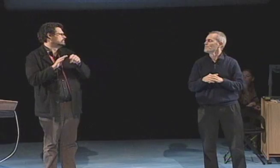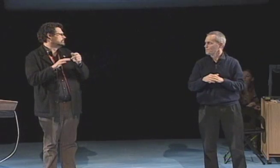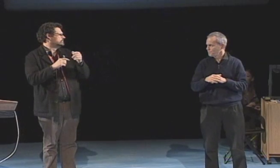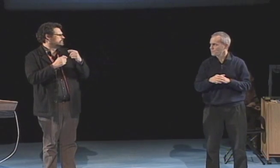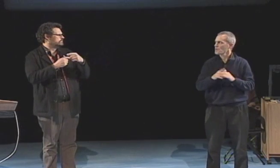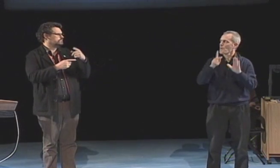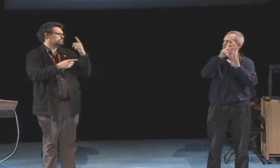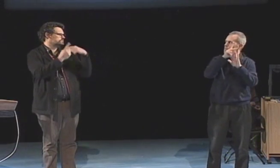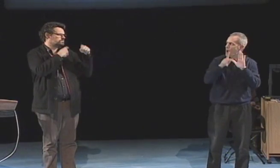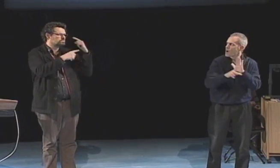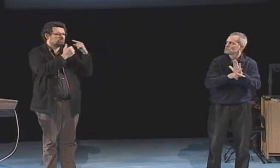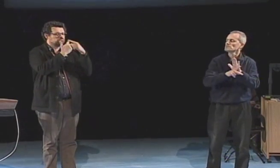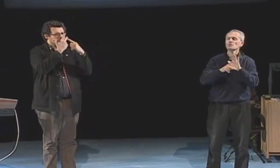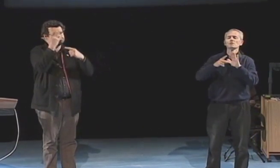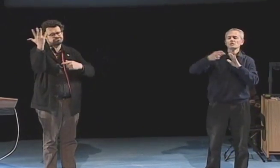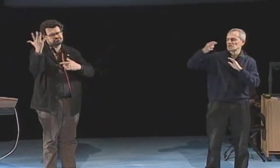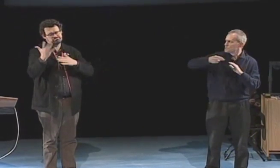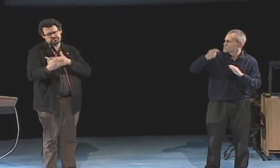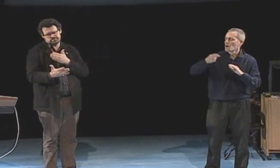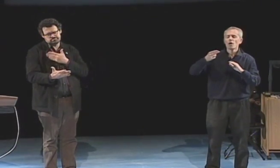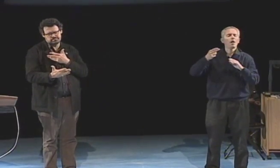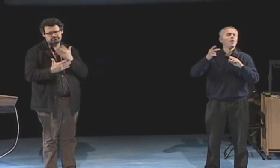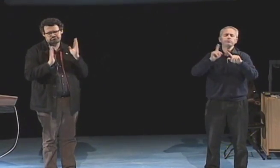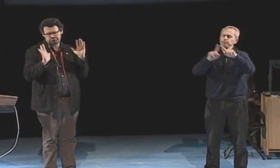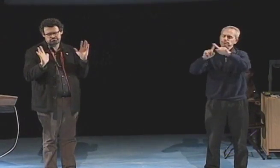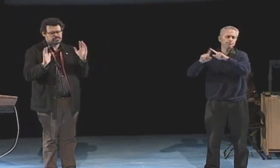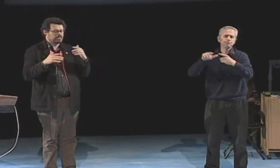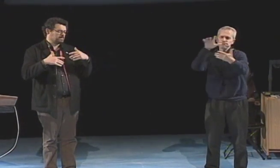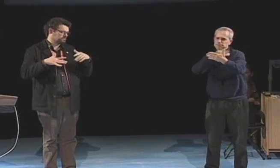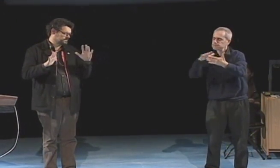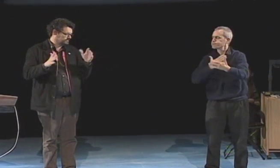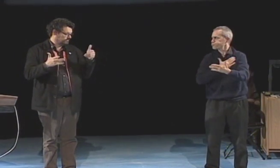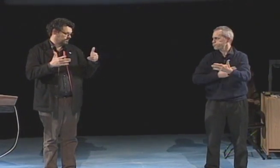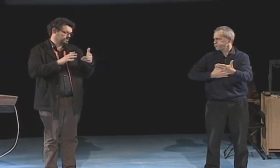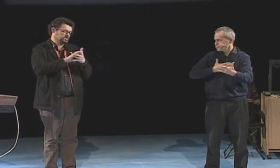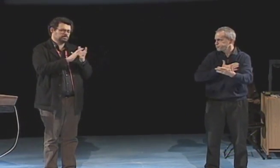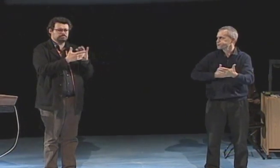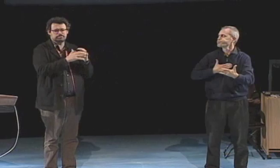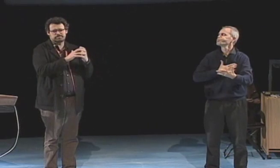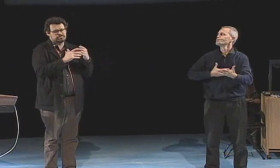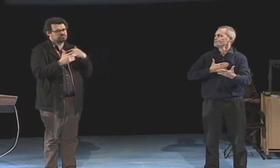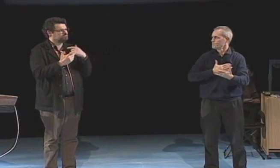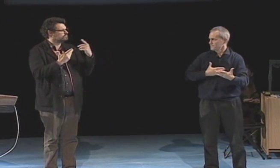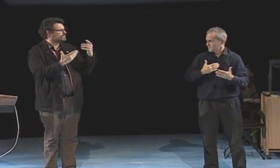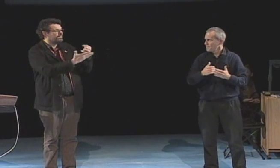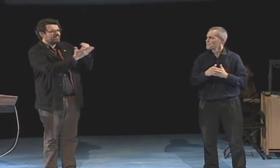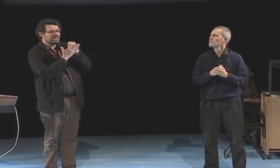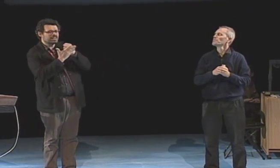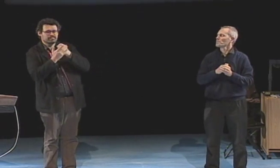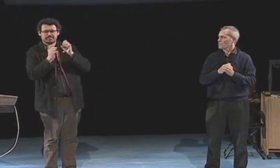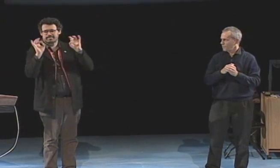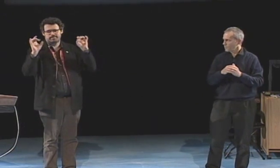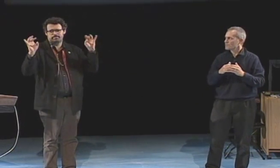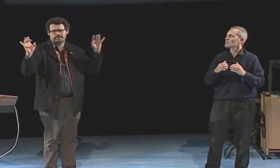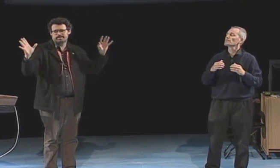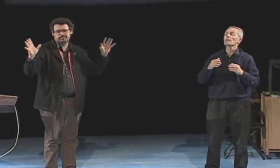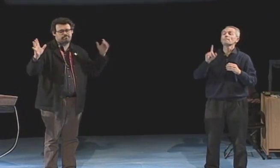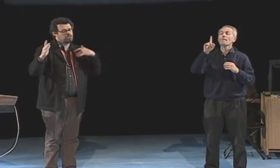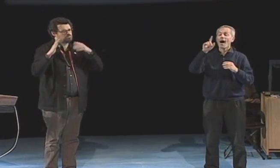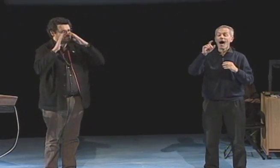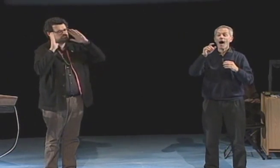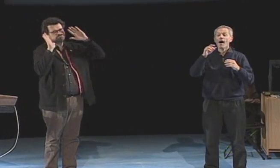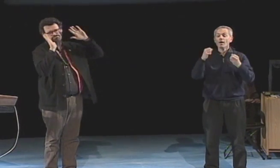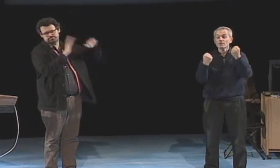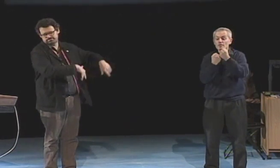truly loved. I enjoyed policy making, history, politics. It was a passion for me.